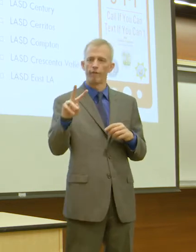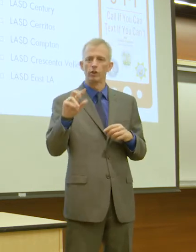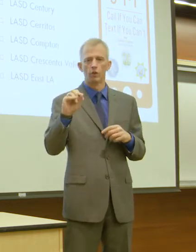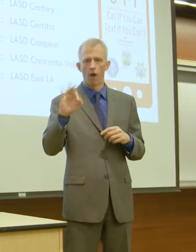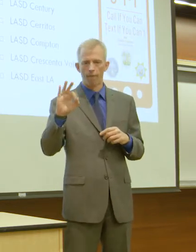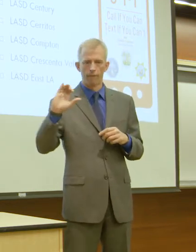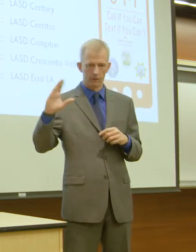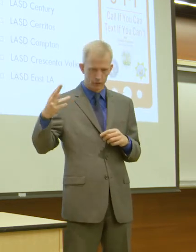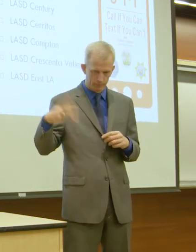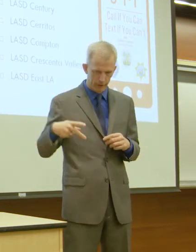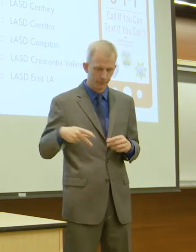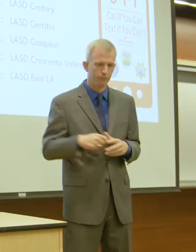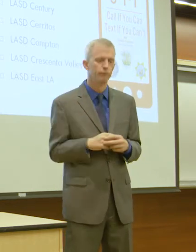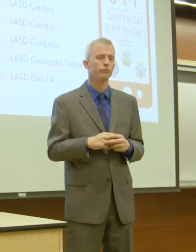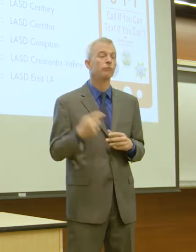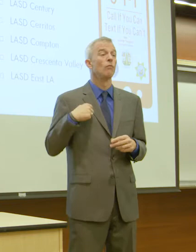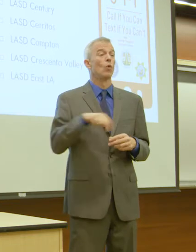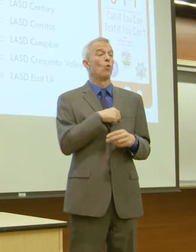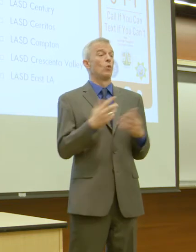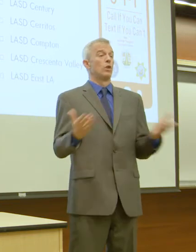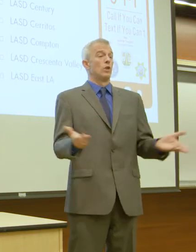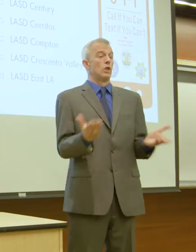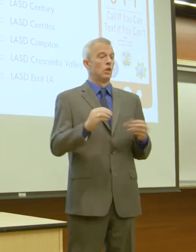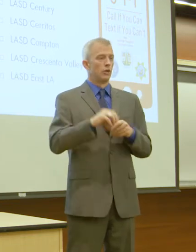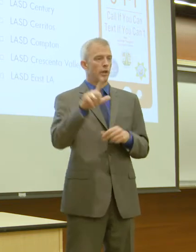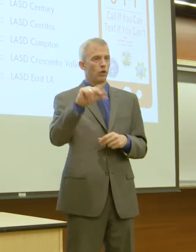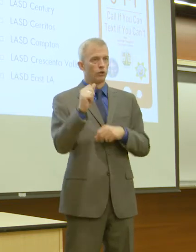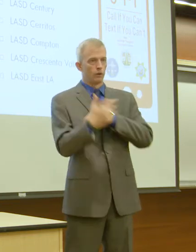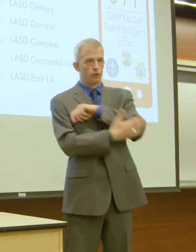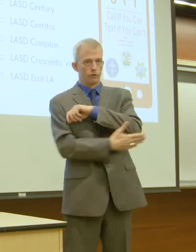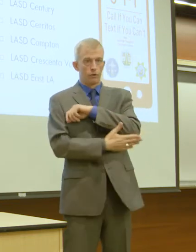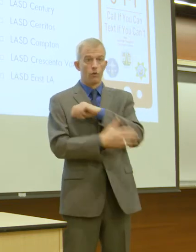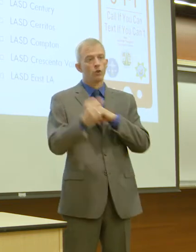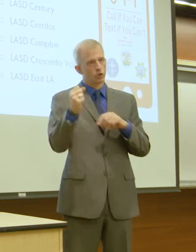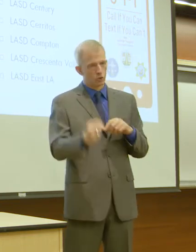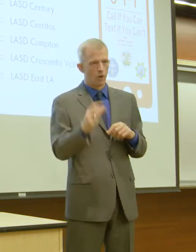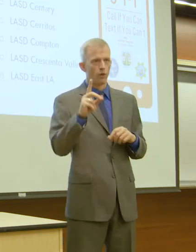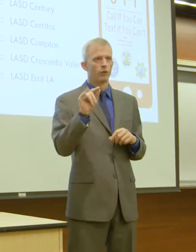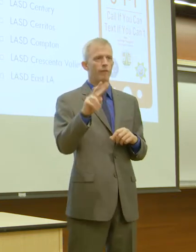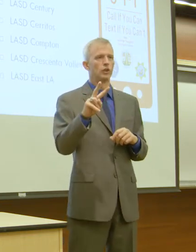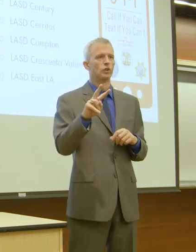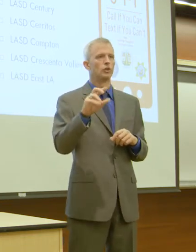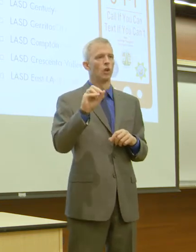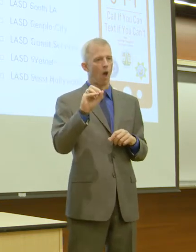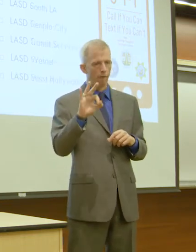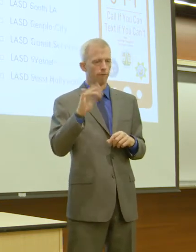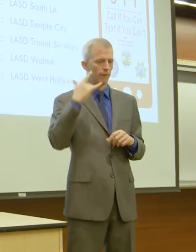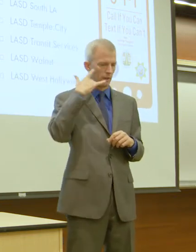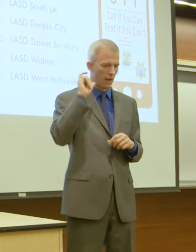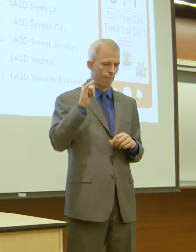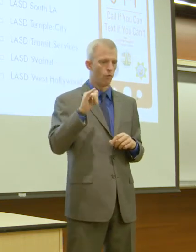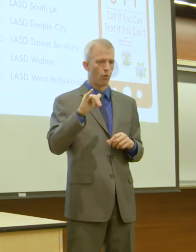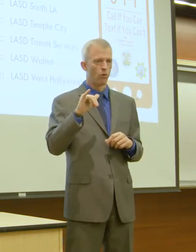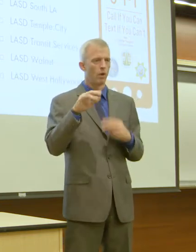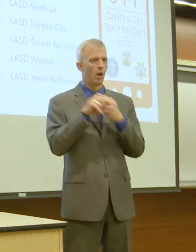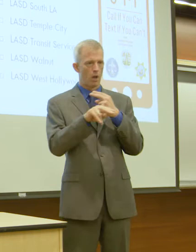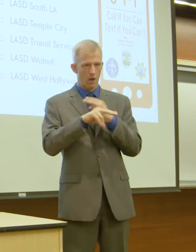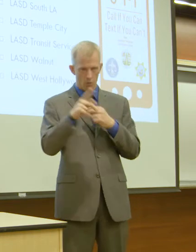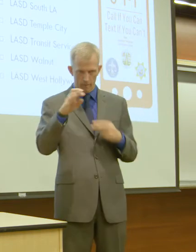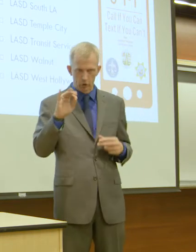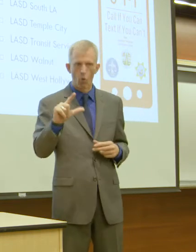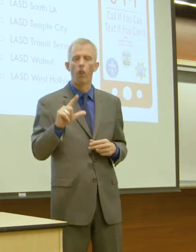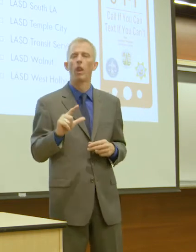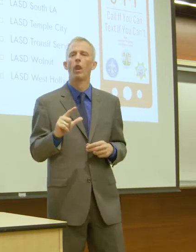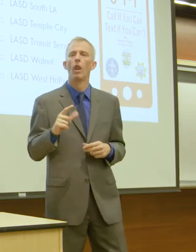Highway Patrol. We here in Los Angeles County, the Southern Division of the California Highway Patrol, we have the